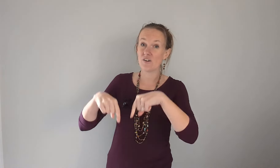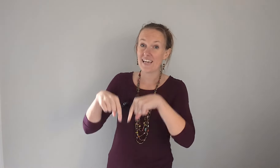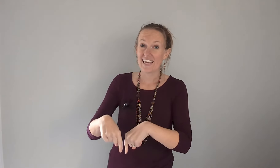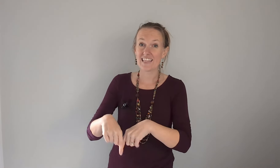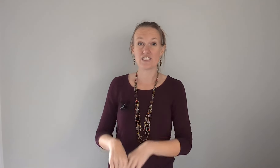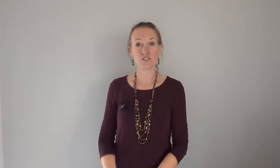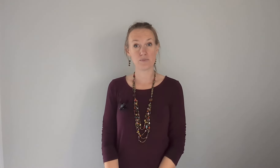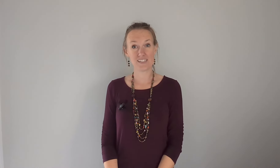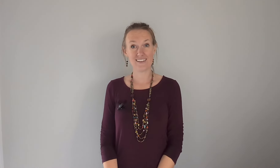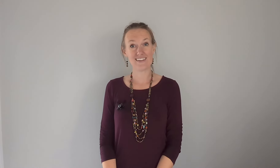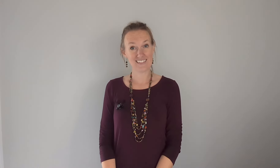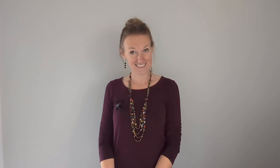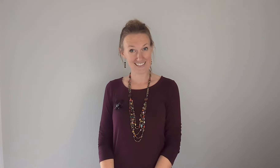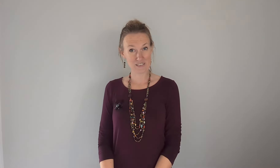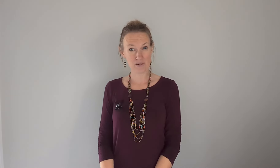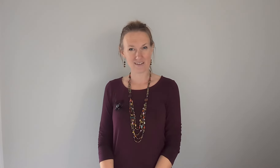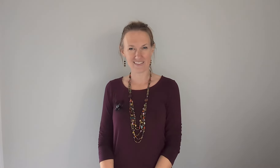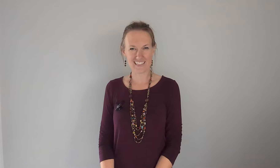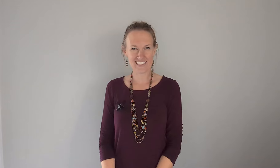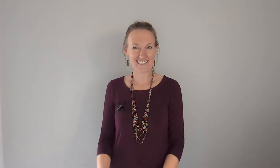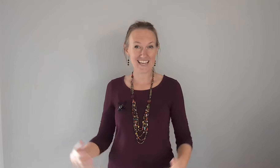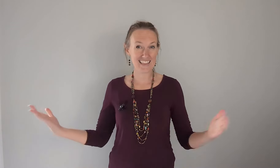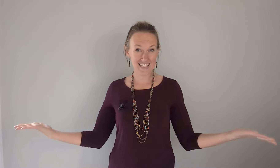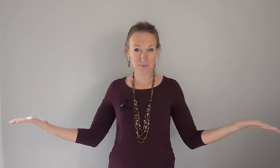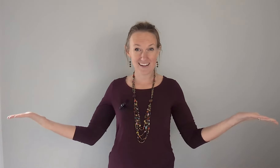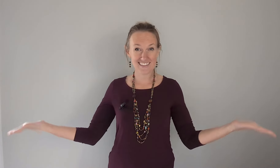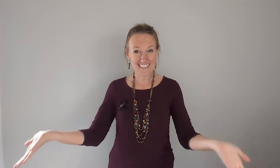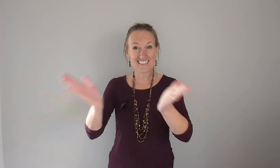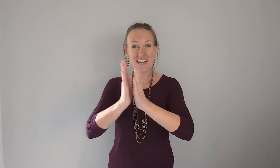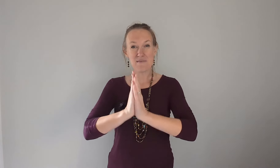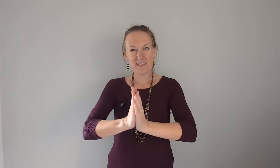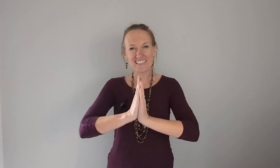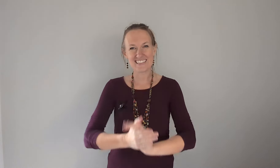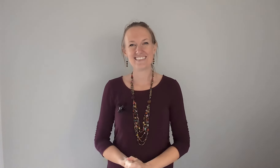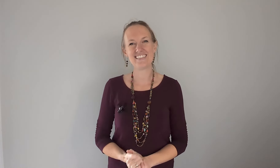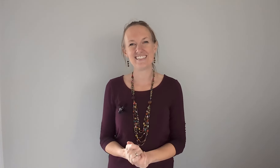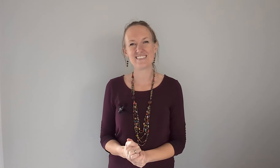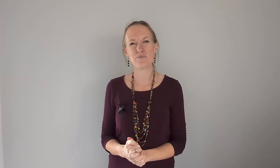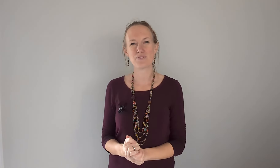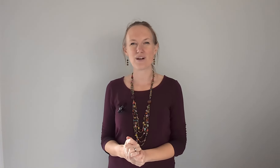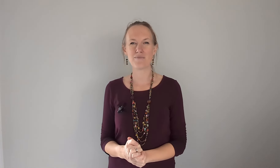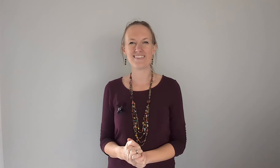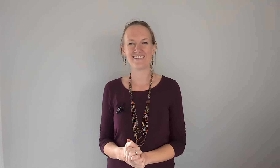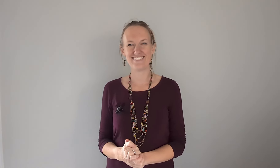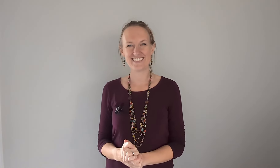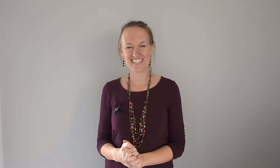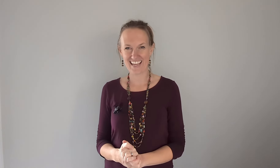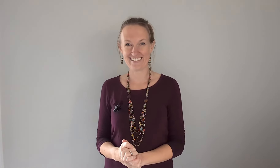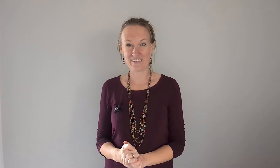in the description there is a link to print off the lyrics and last but not least please consider subscribing to the channel